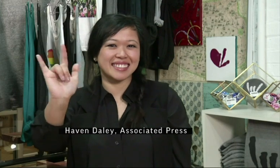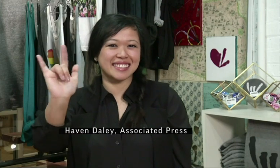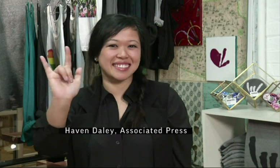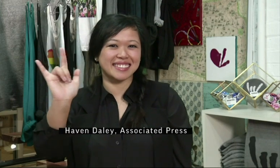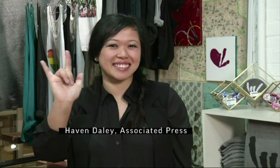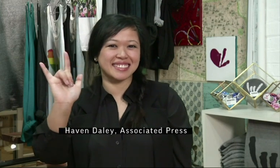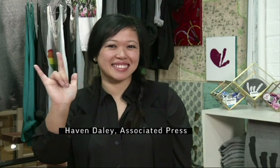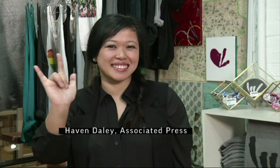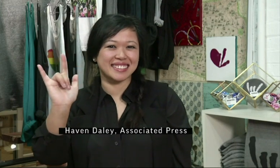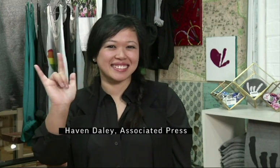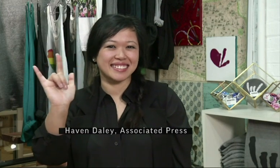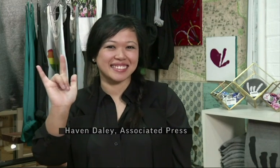Associated Press. Hamster this.